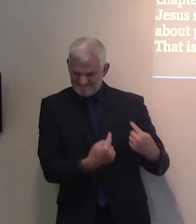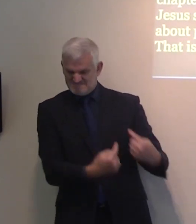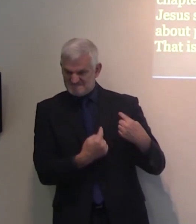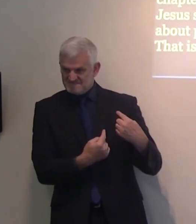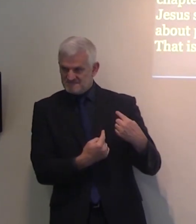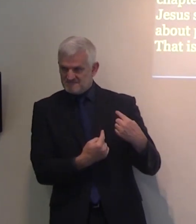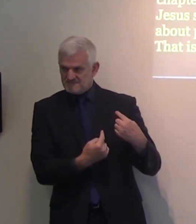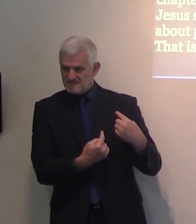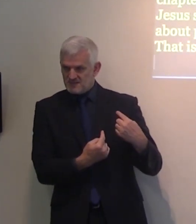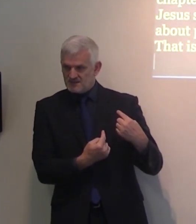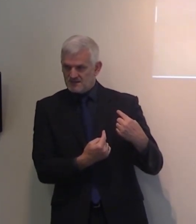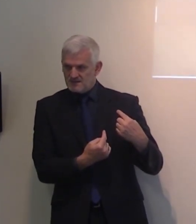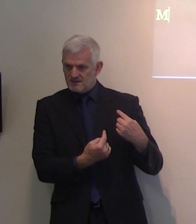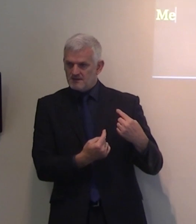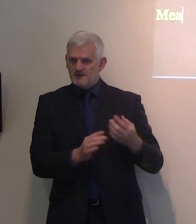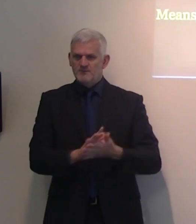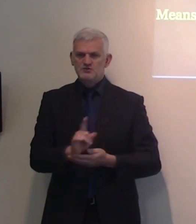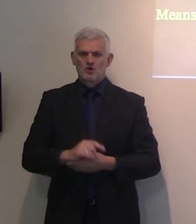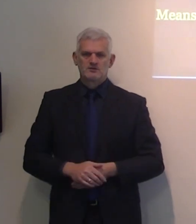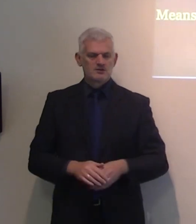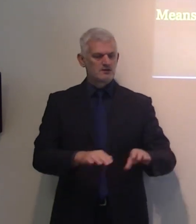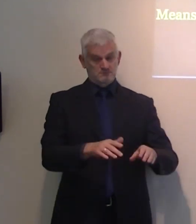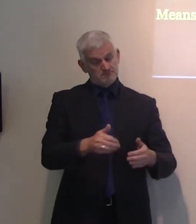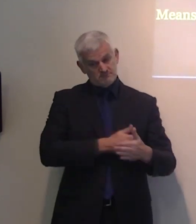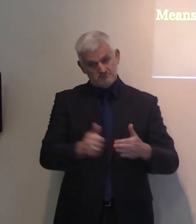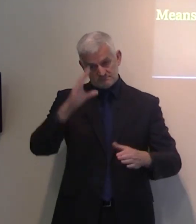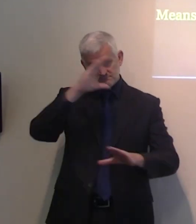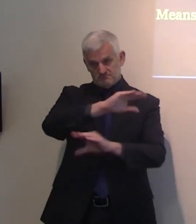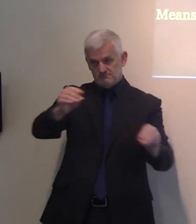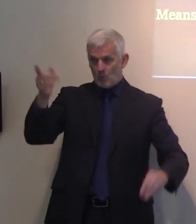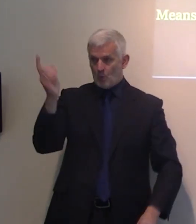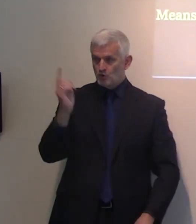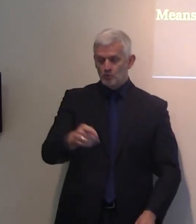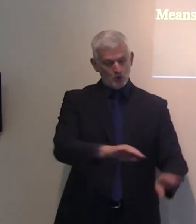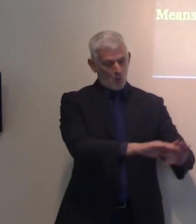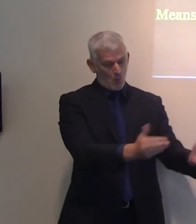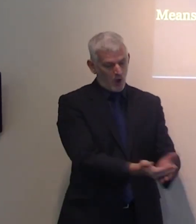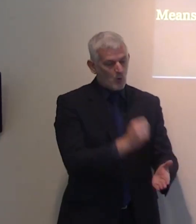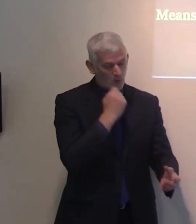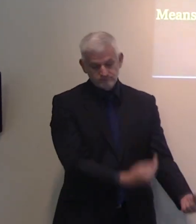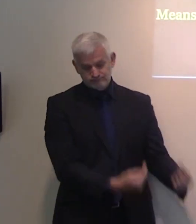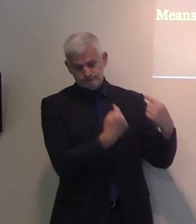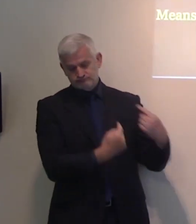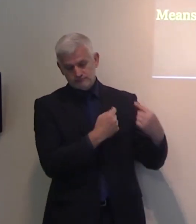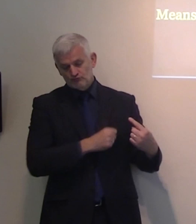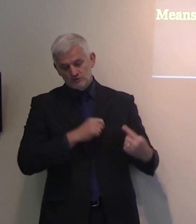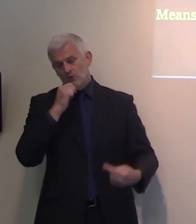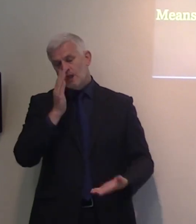will threaten Christians. The world will be against Christians. But Christians must